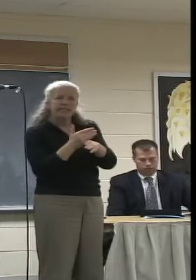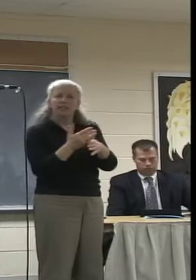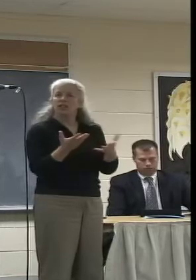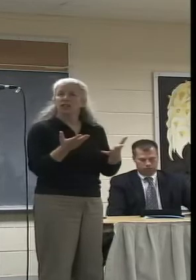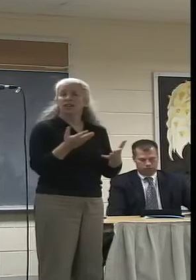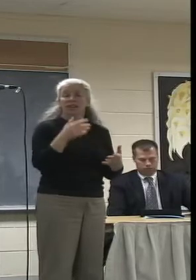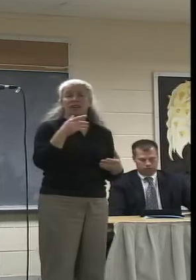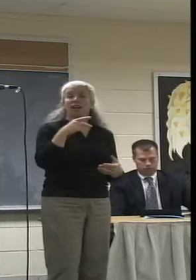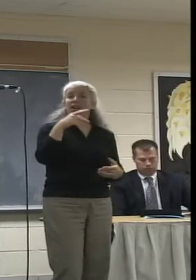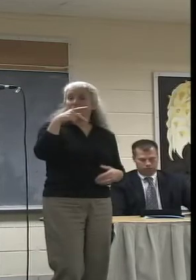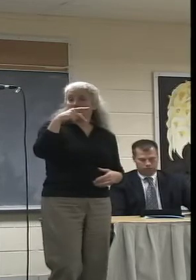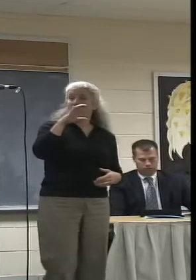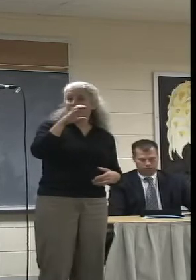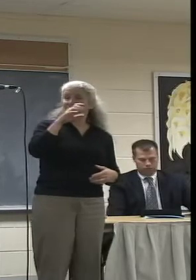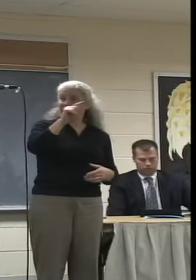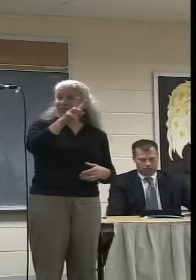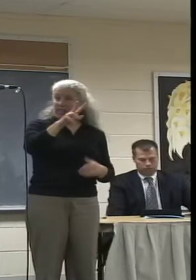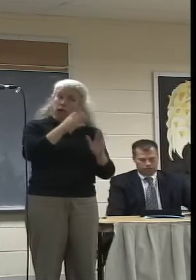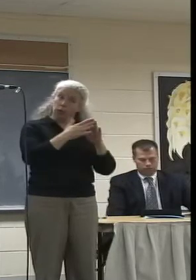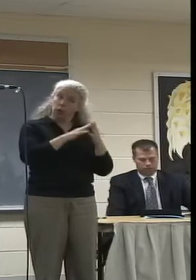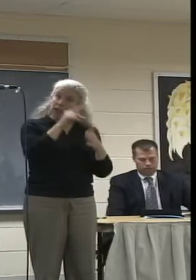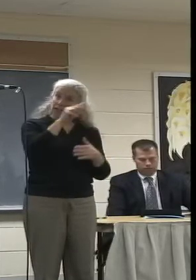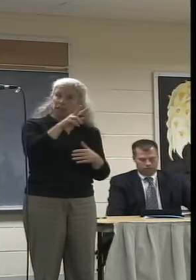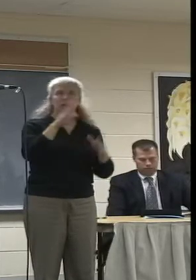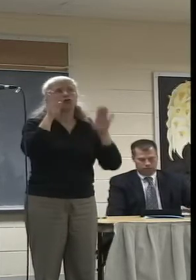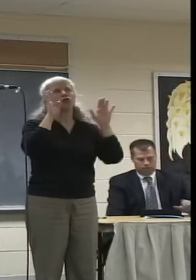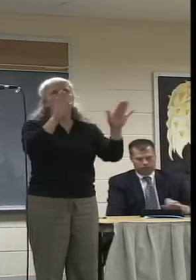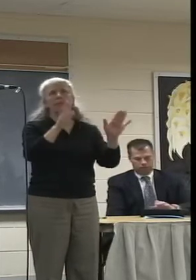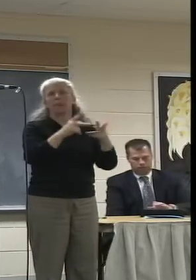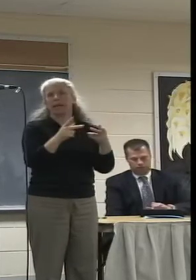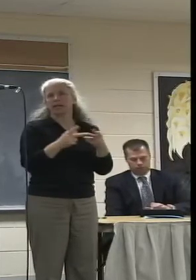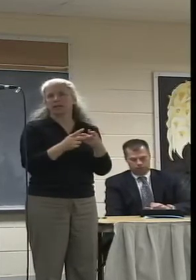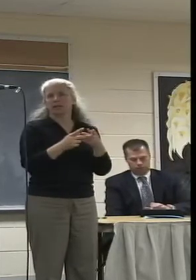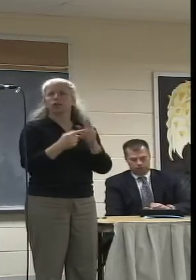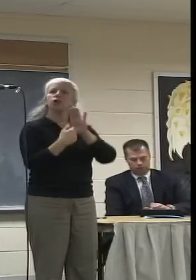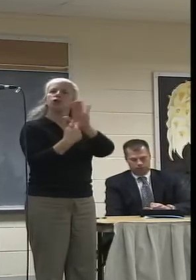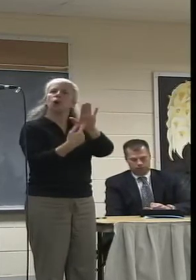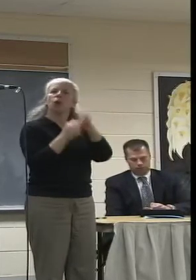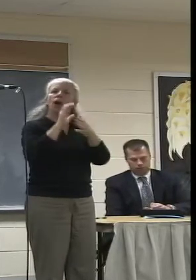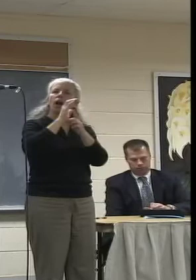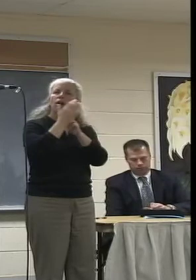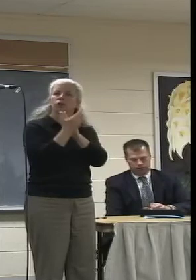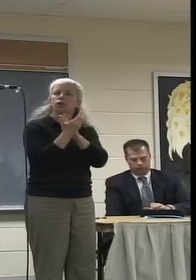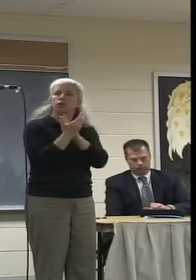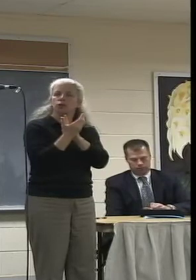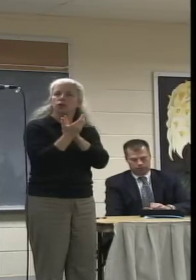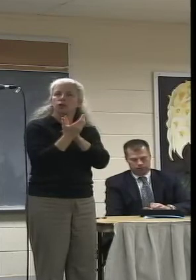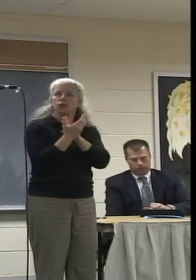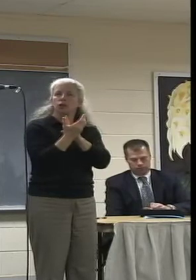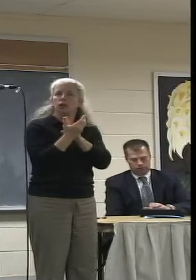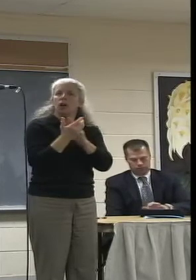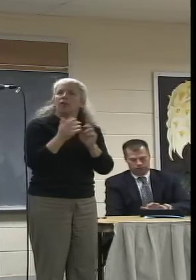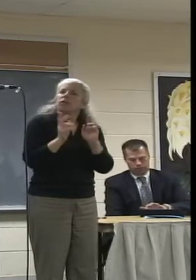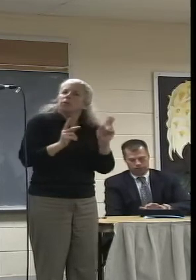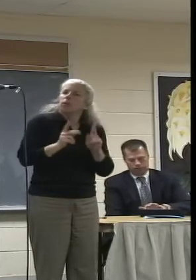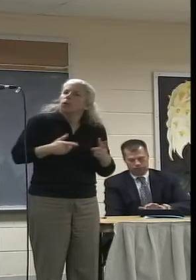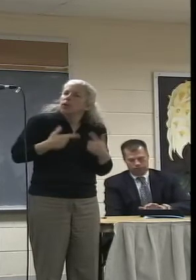television, our community television is a perfect way to share that culture of all the local talent,